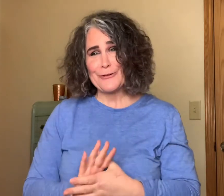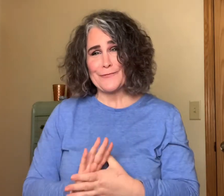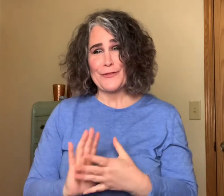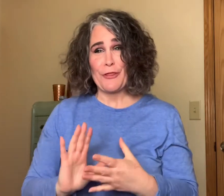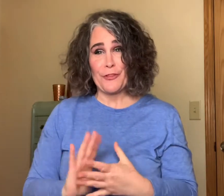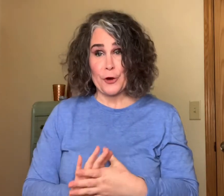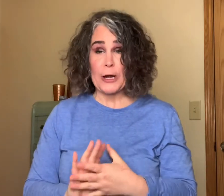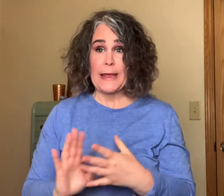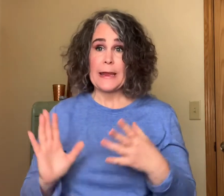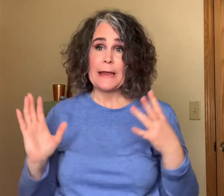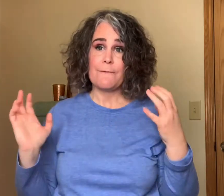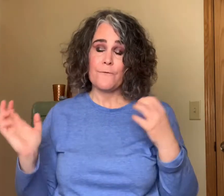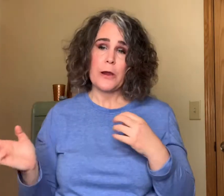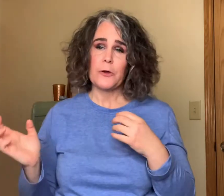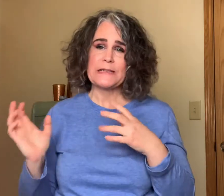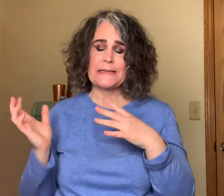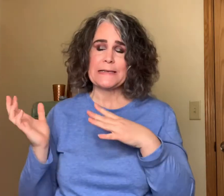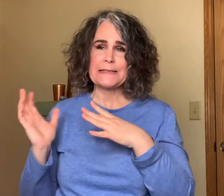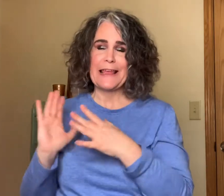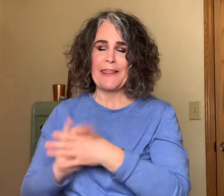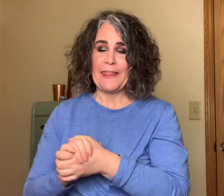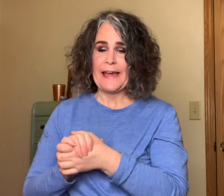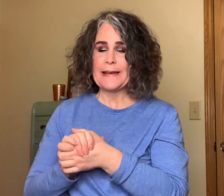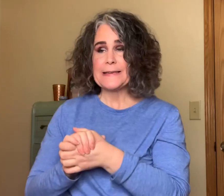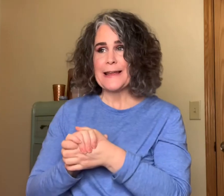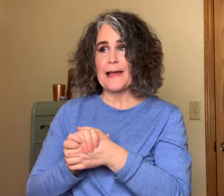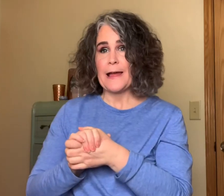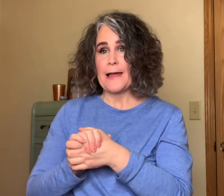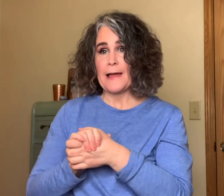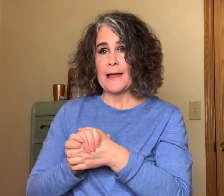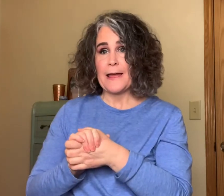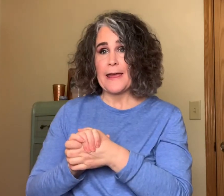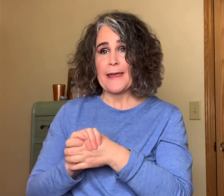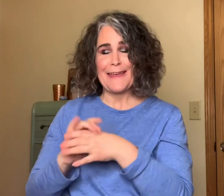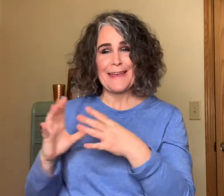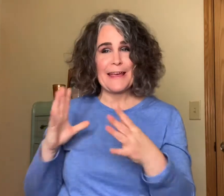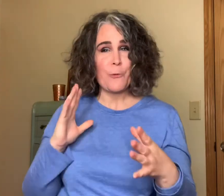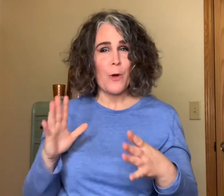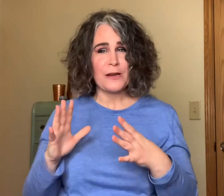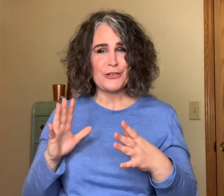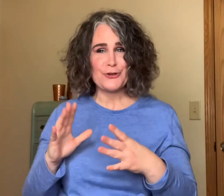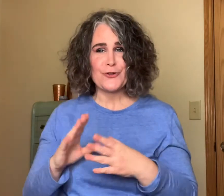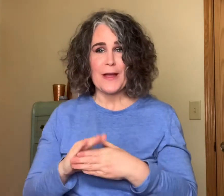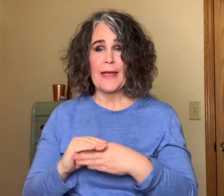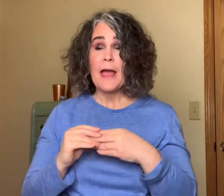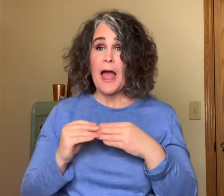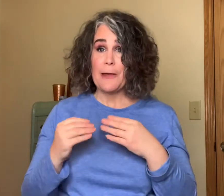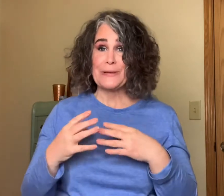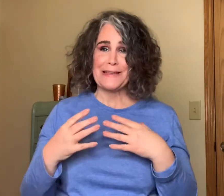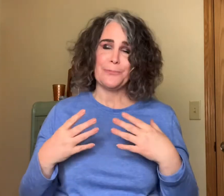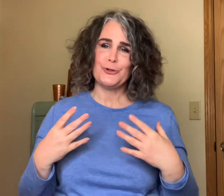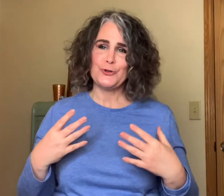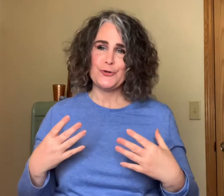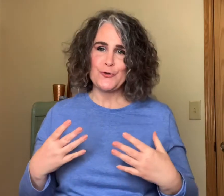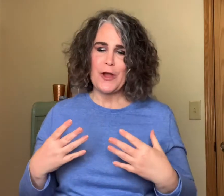of the 30 fragrances that I wanted to try I was able to try